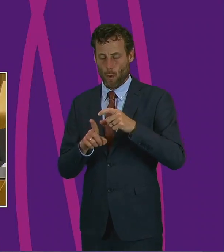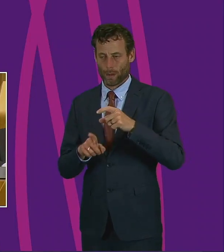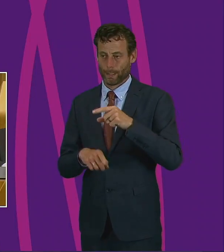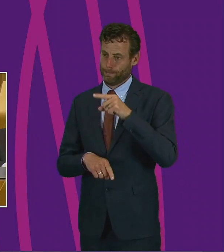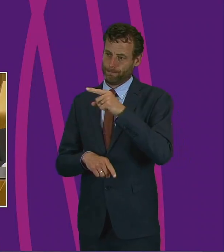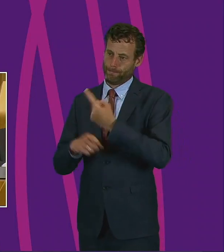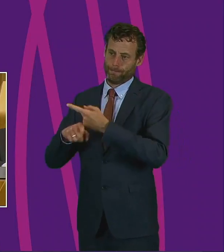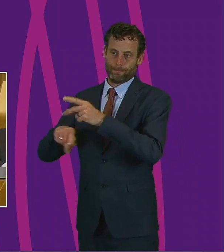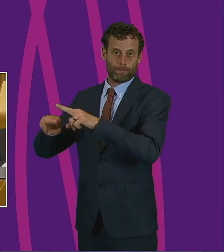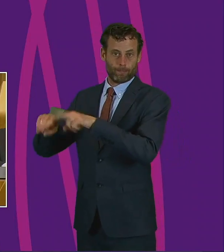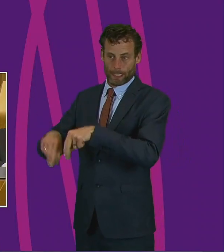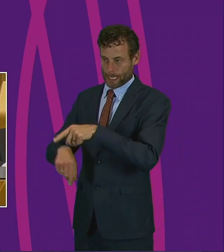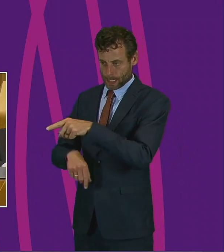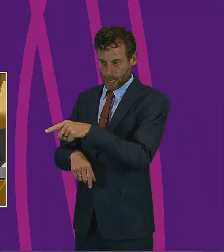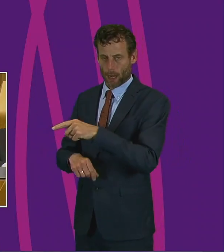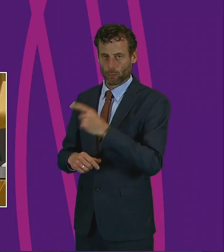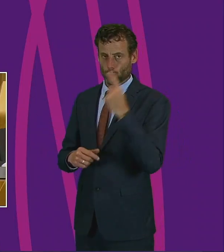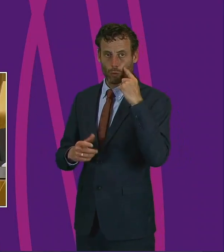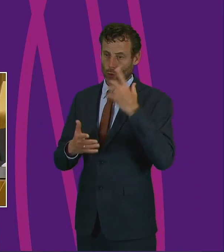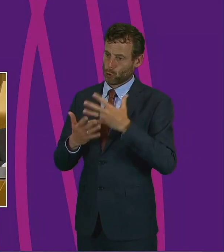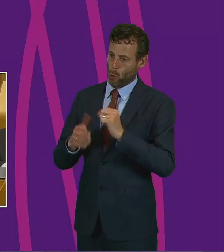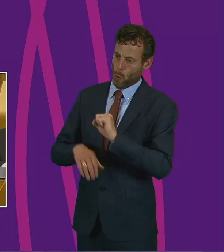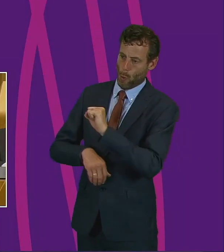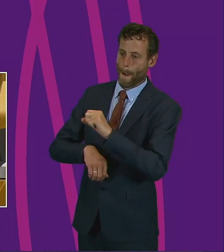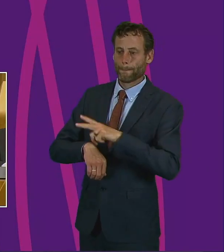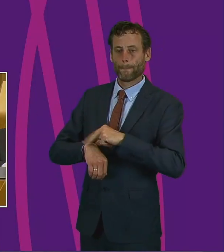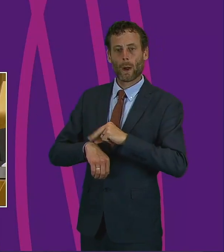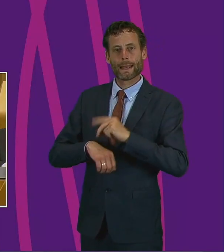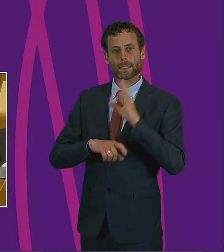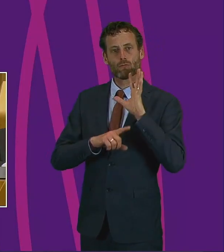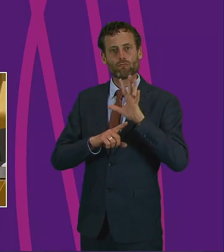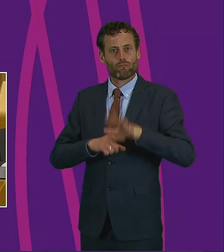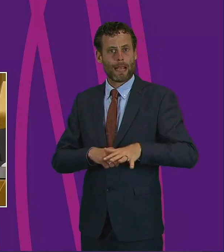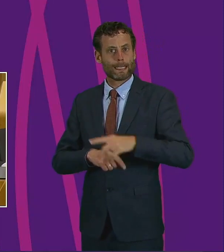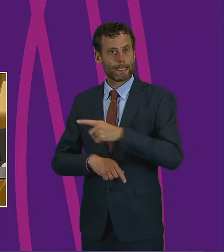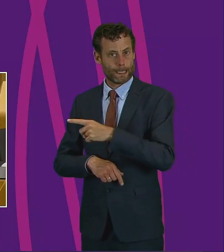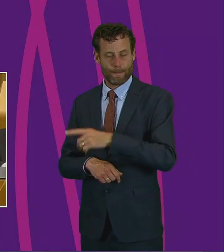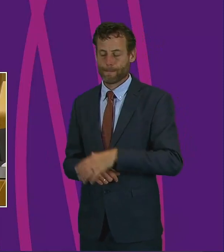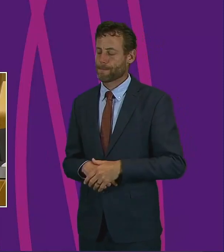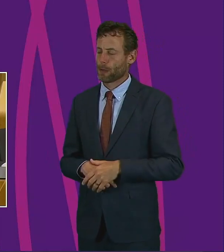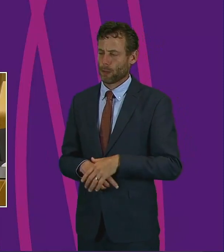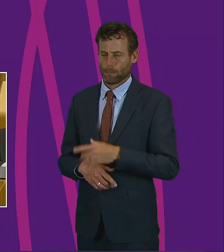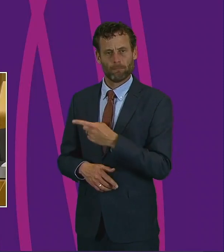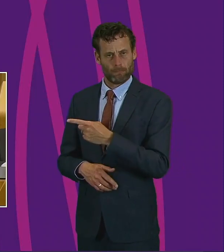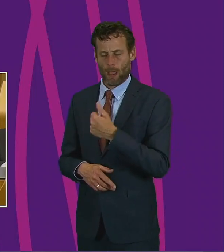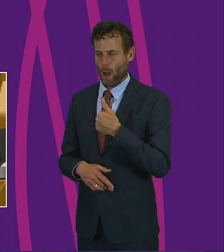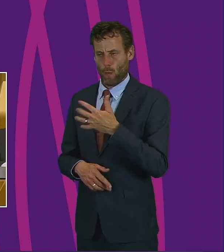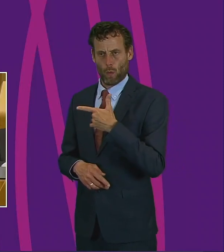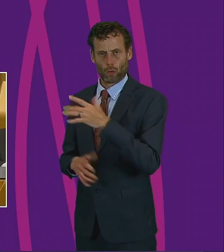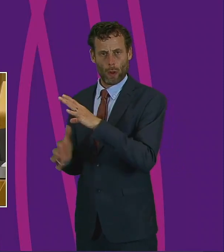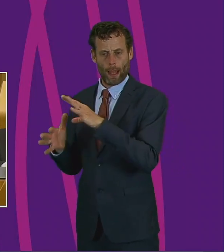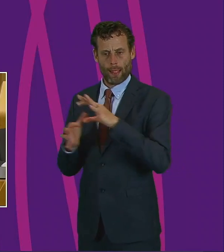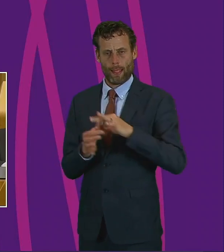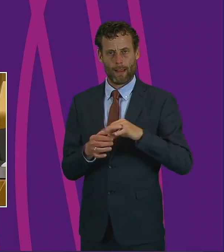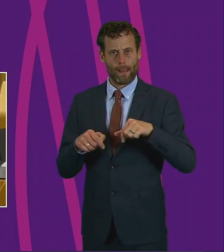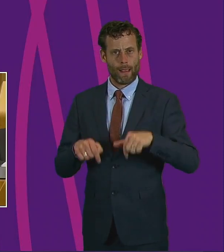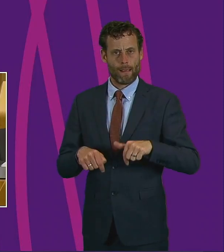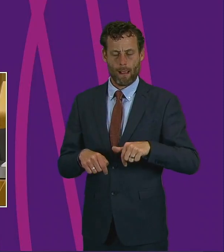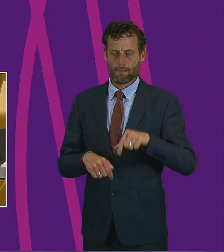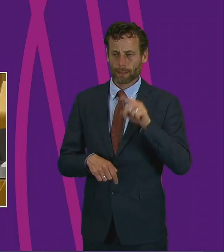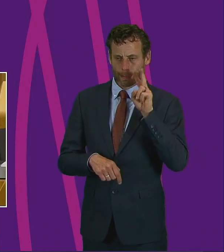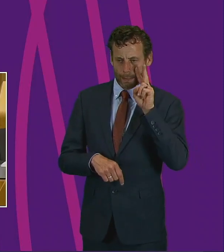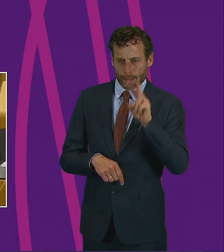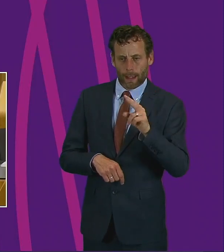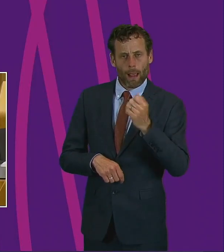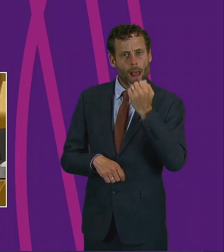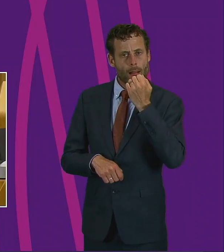generally, I want to highlight the particular impact of COVID-19 and deaths amongst the black and ethnic minority populations. Not, it appears, because